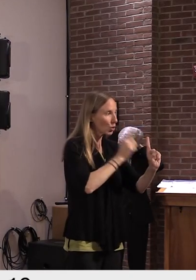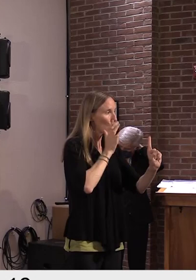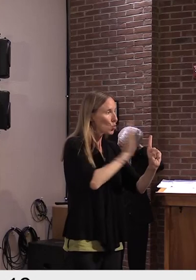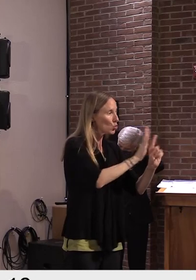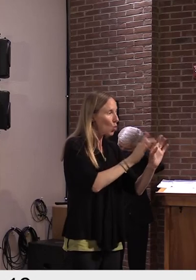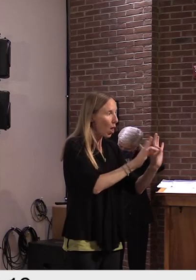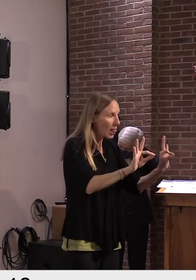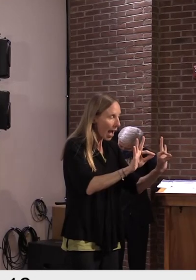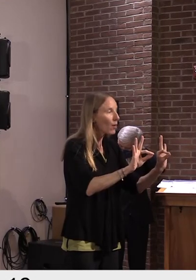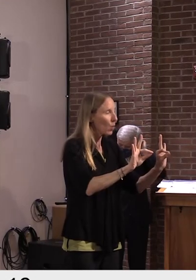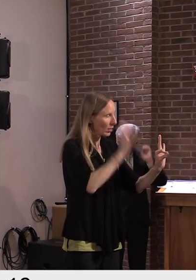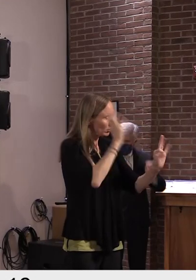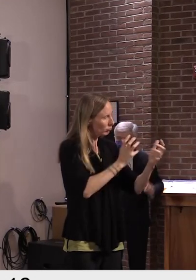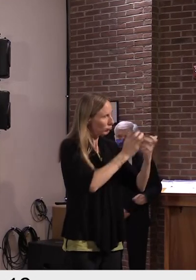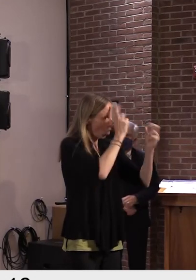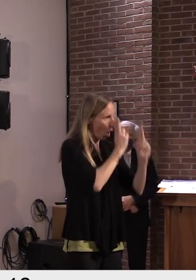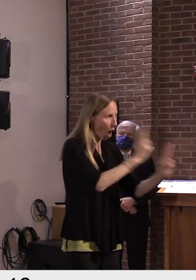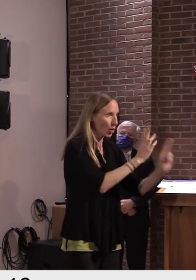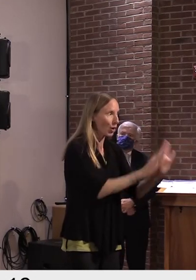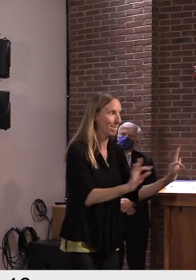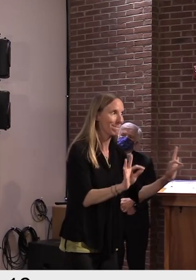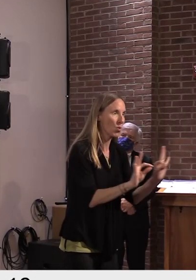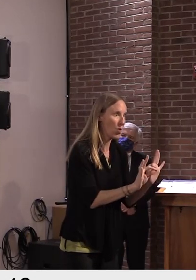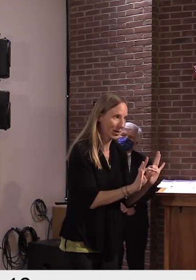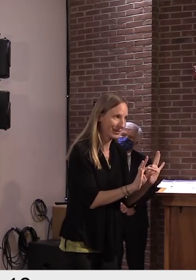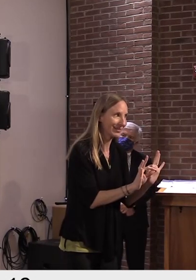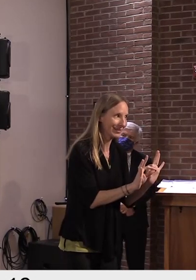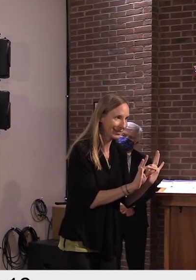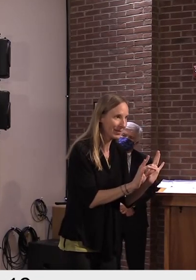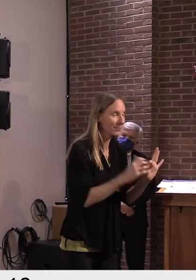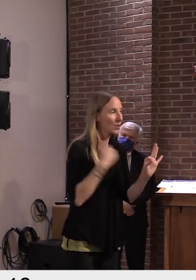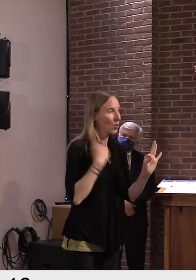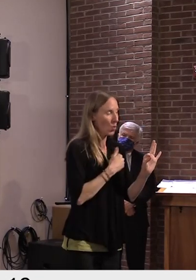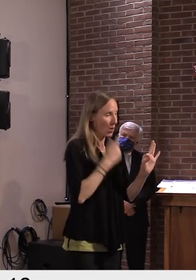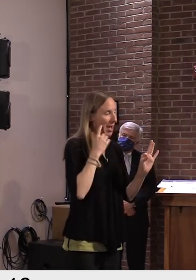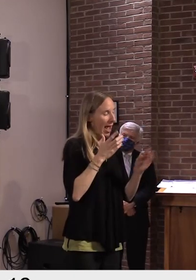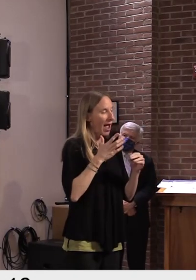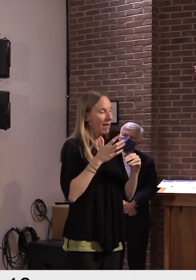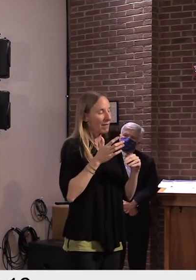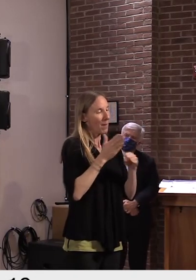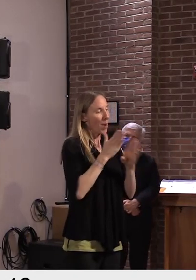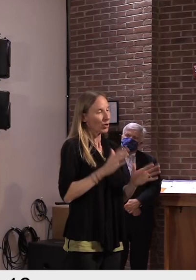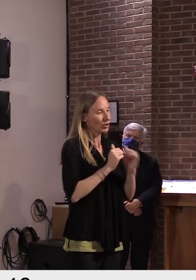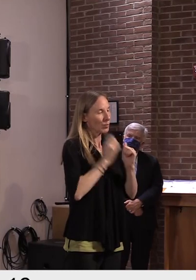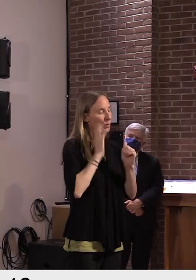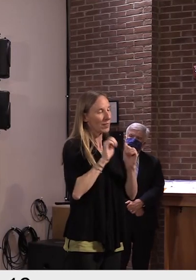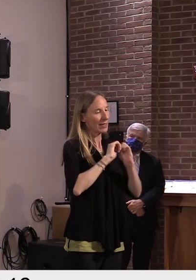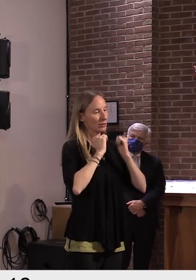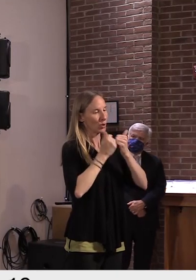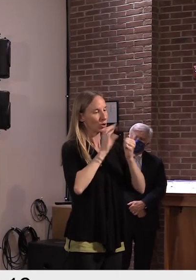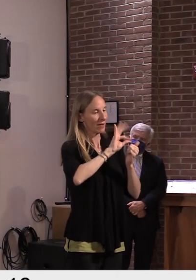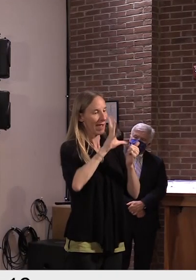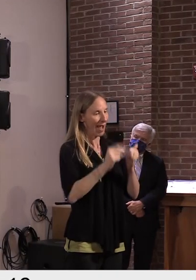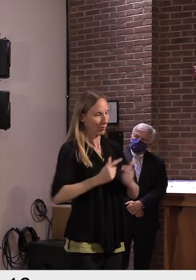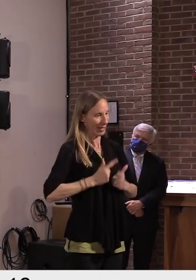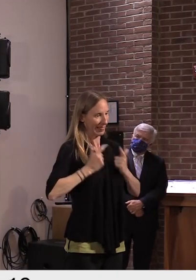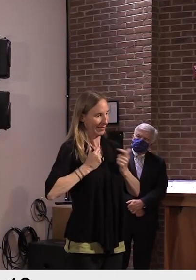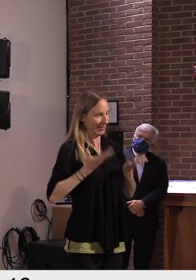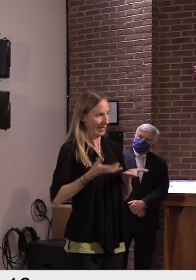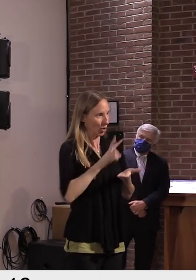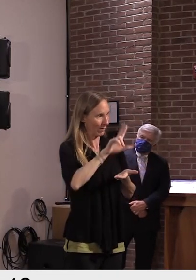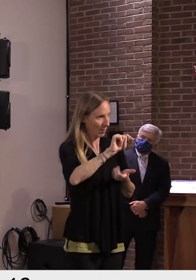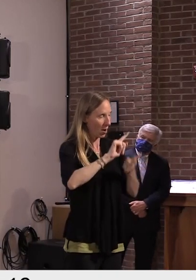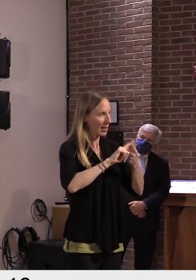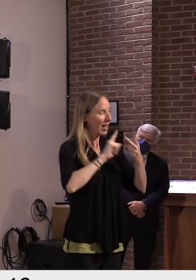ways. With partners like Association of Africans Living in Vermont and the U.S. on Refugees and